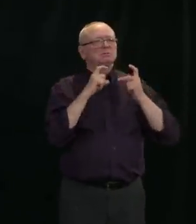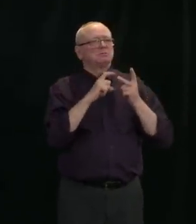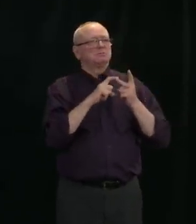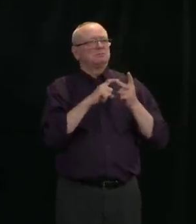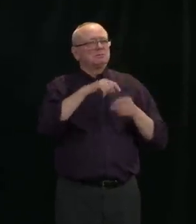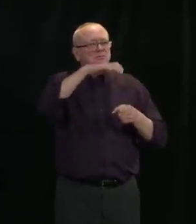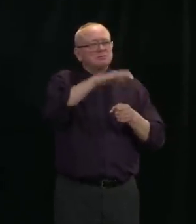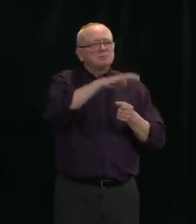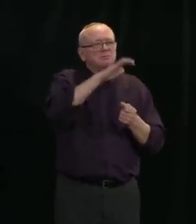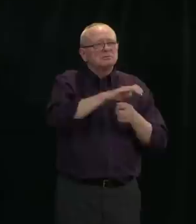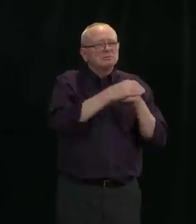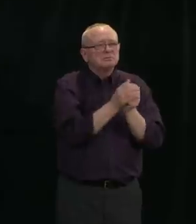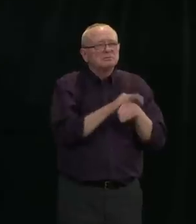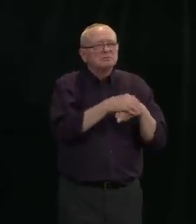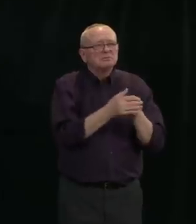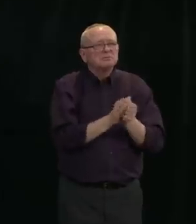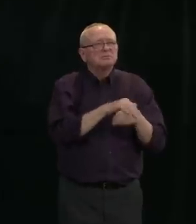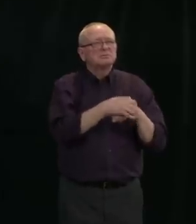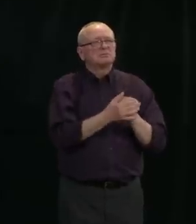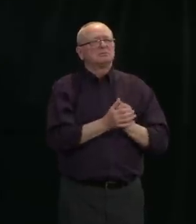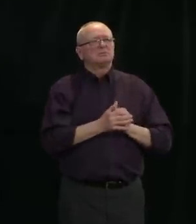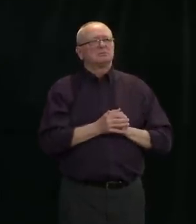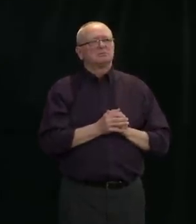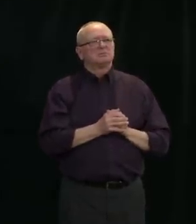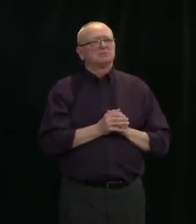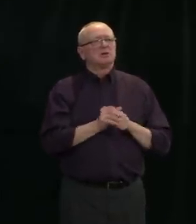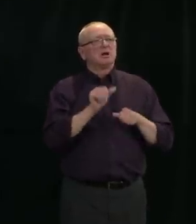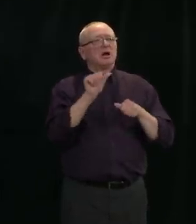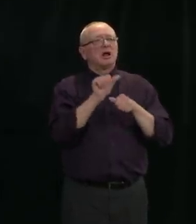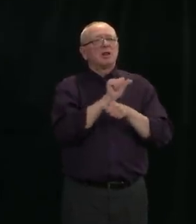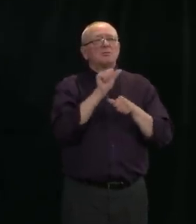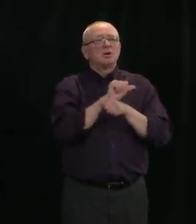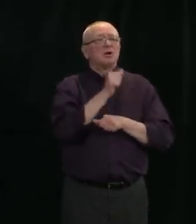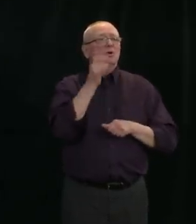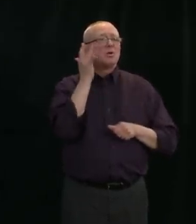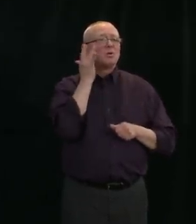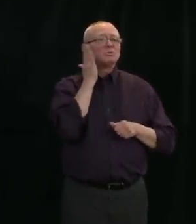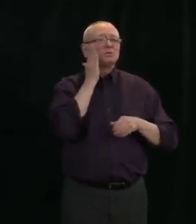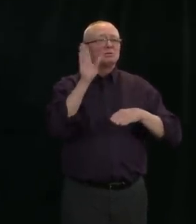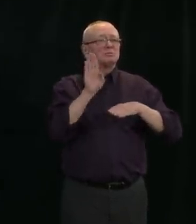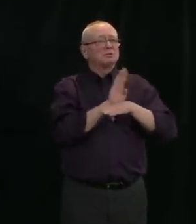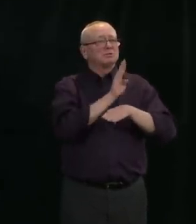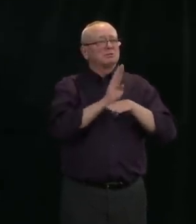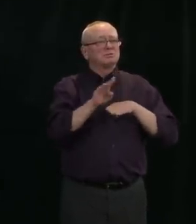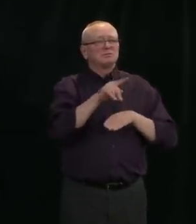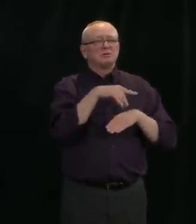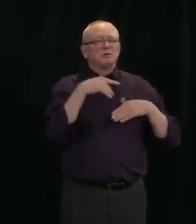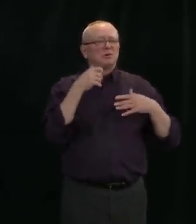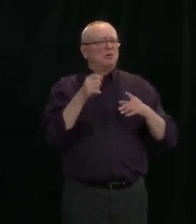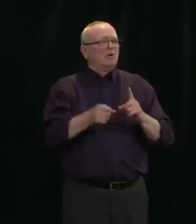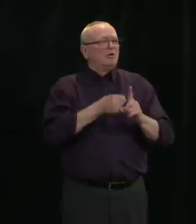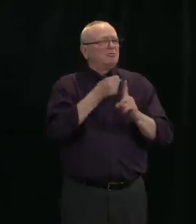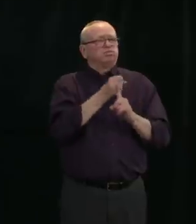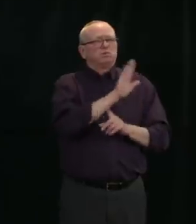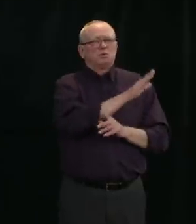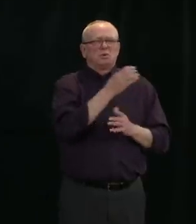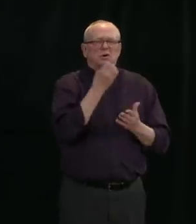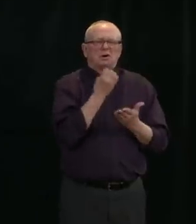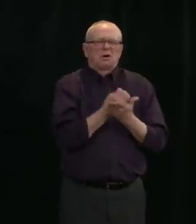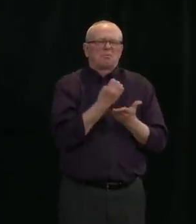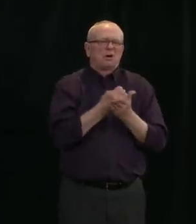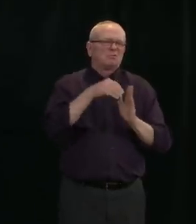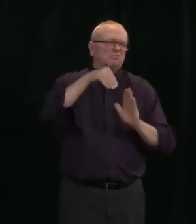who are hard hit by this economic crisis, have so far offered about 3,000 rooms for healthcare workers, first